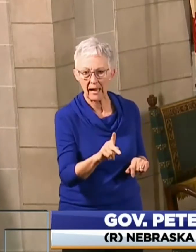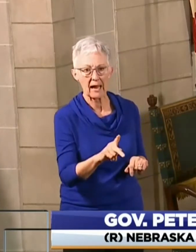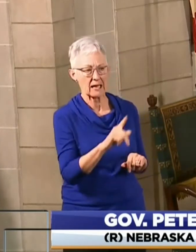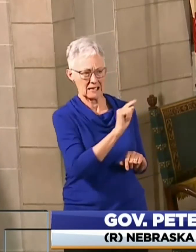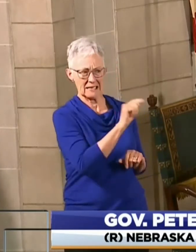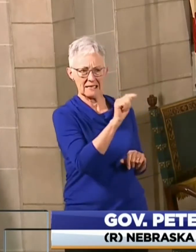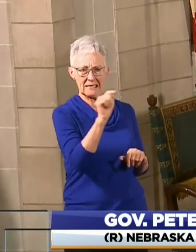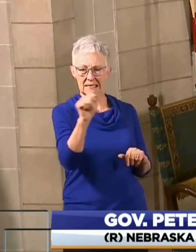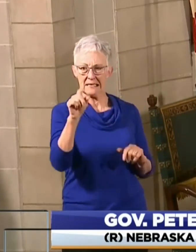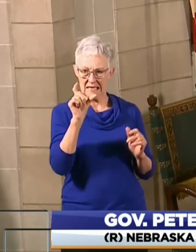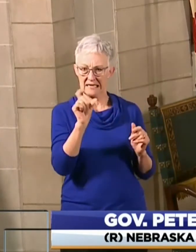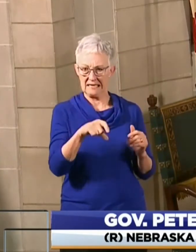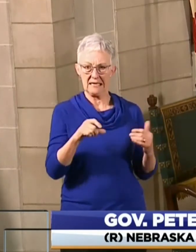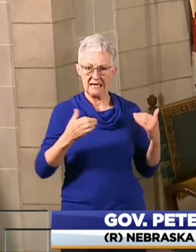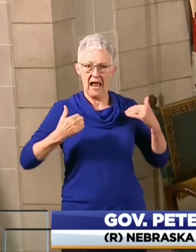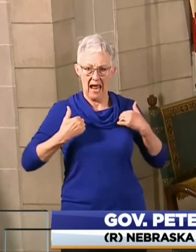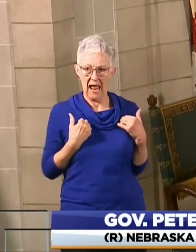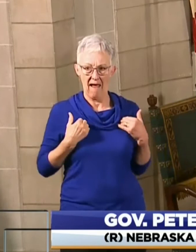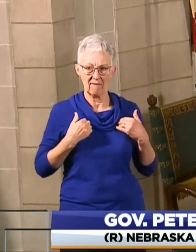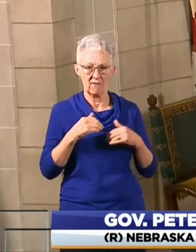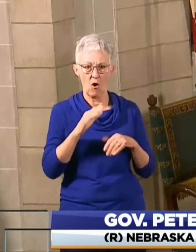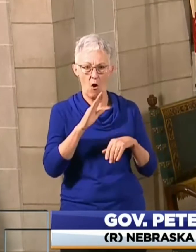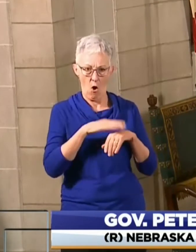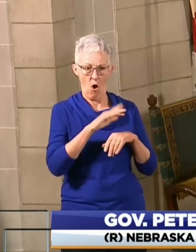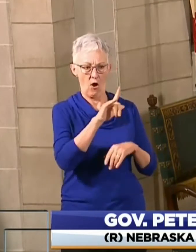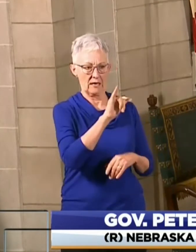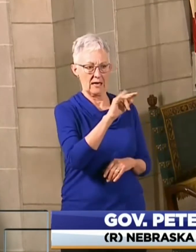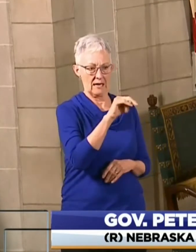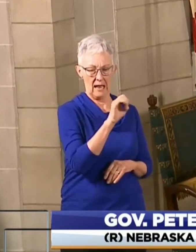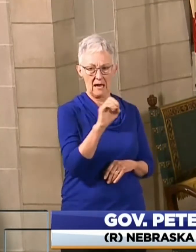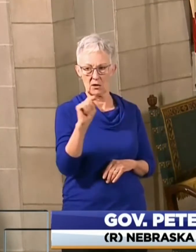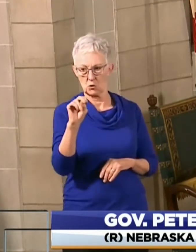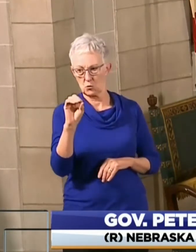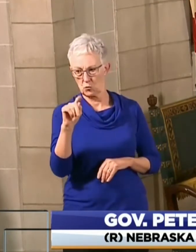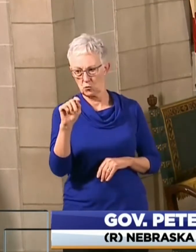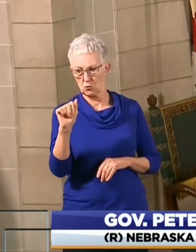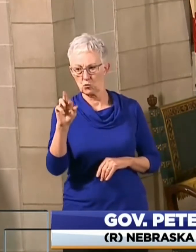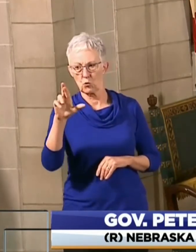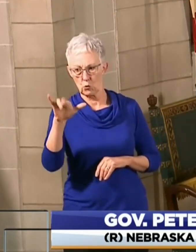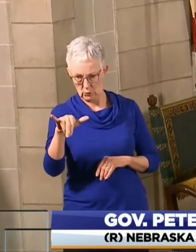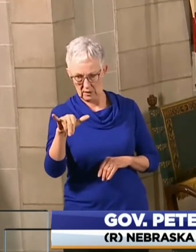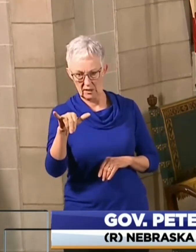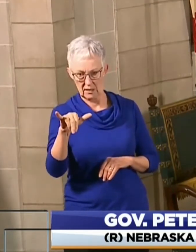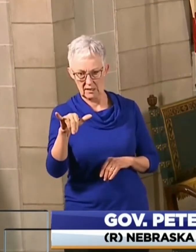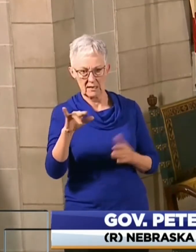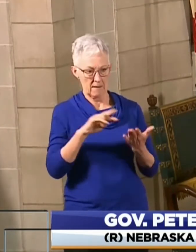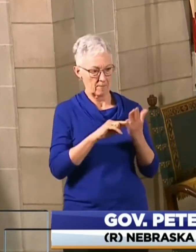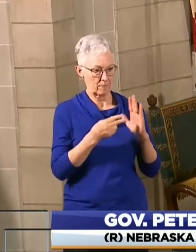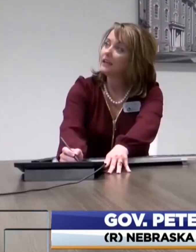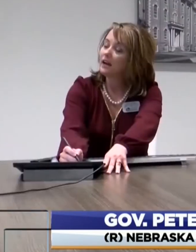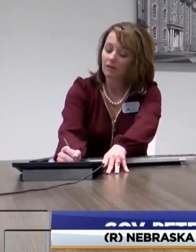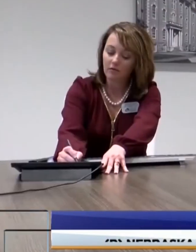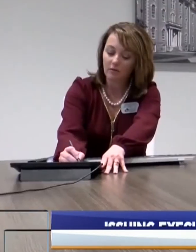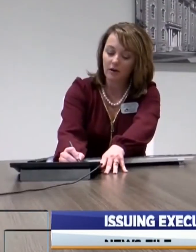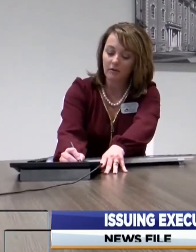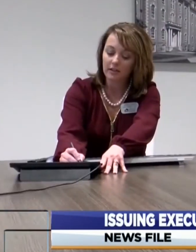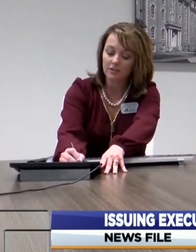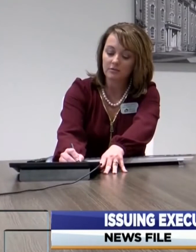the opportunity to be able to do that remote online notary so that they don't have to come in face-to-face, do something in person.